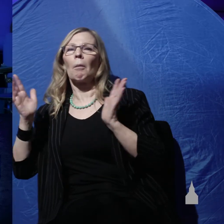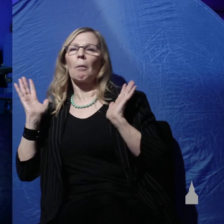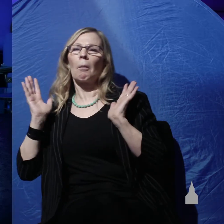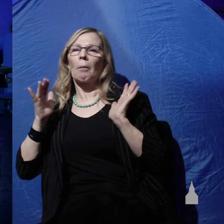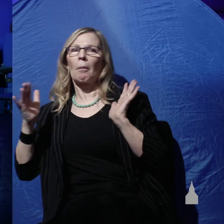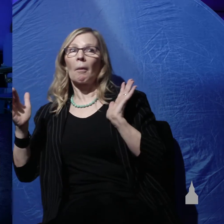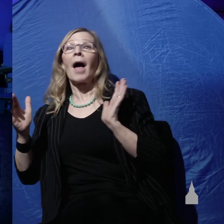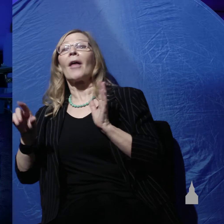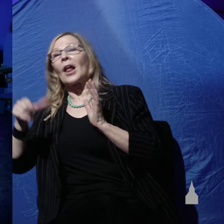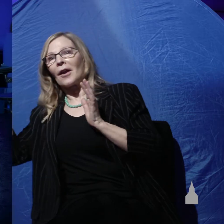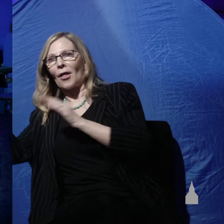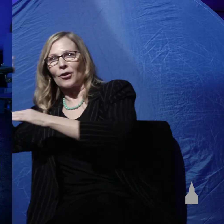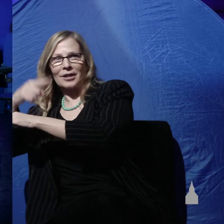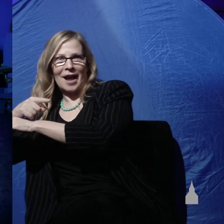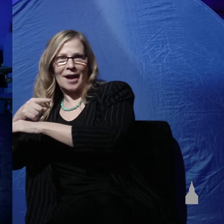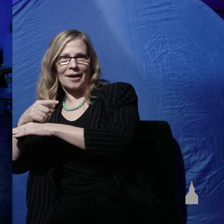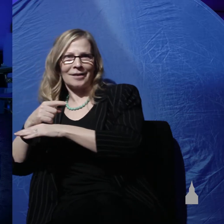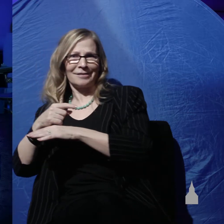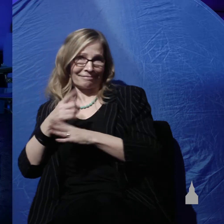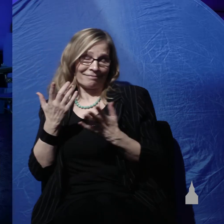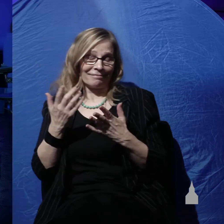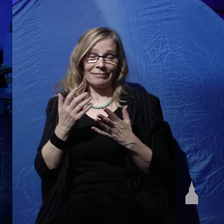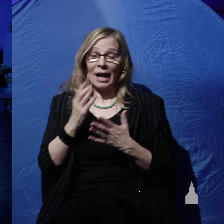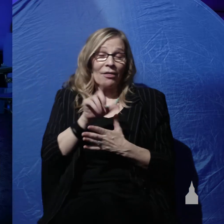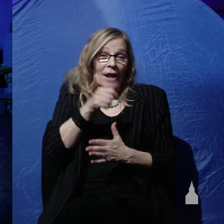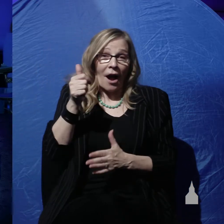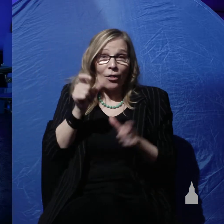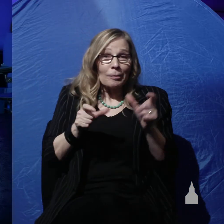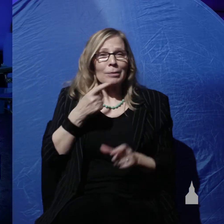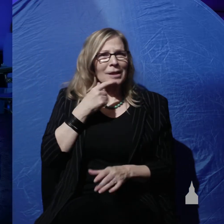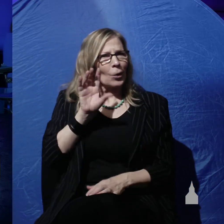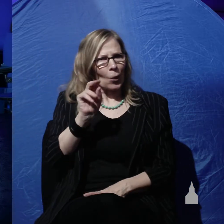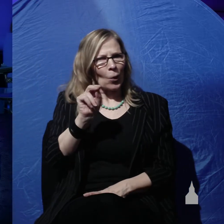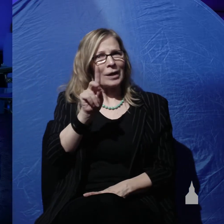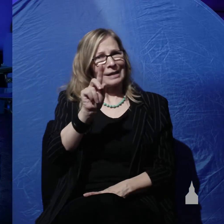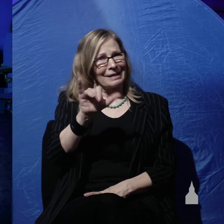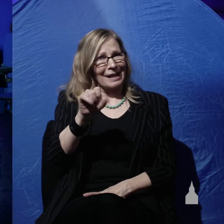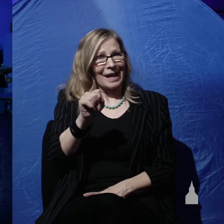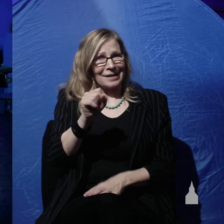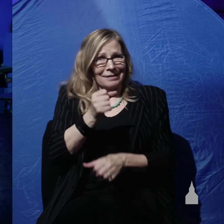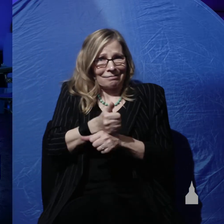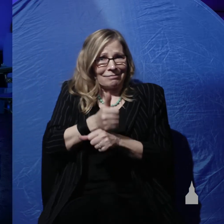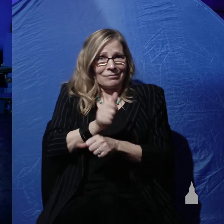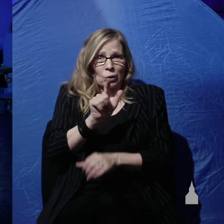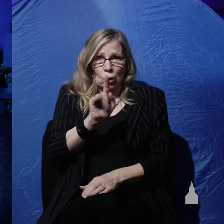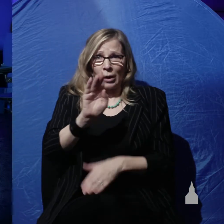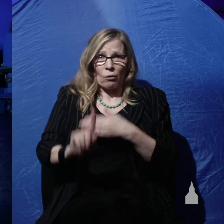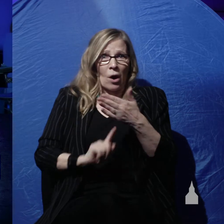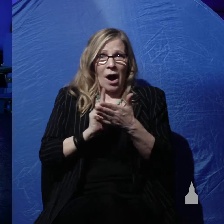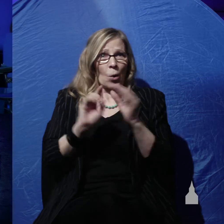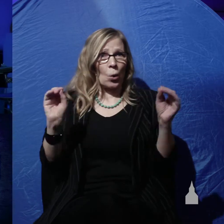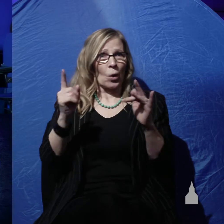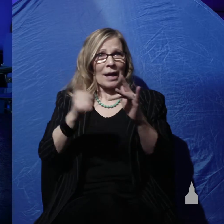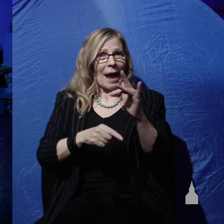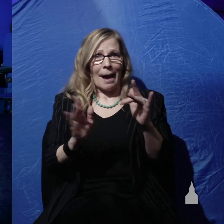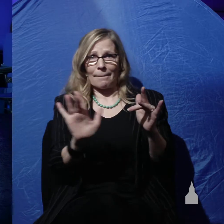no, the days are literal. And there's no gap between the days. But the first day doesn't begin in verse